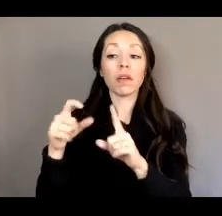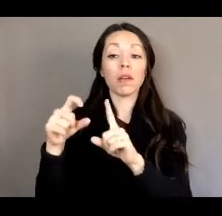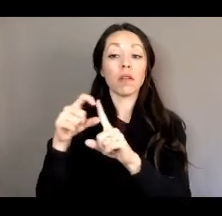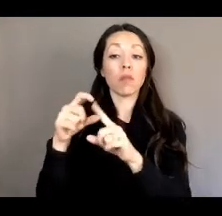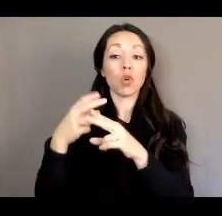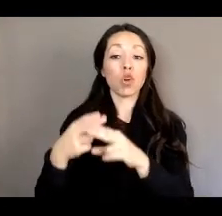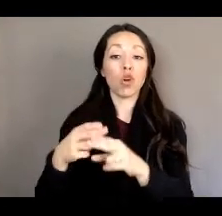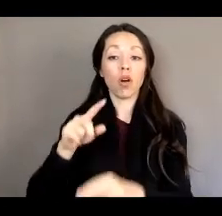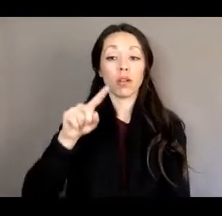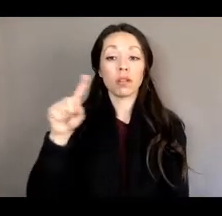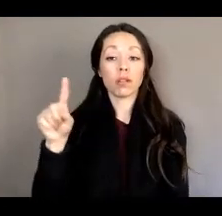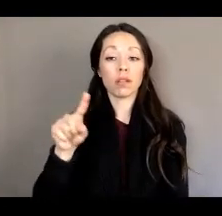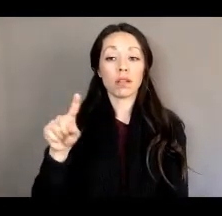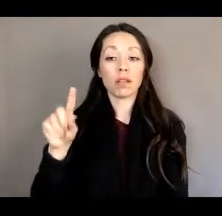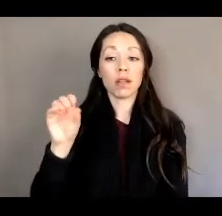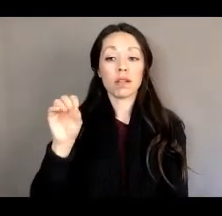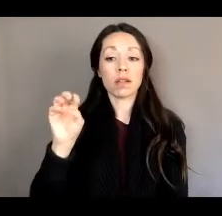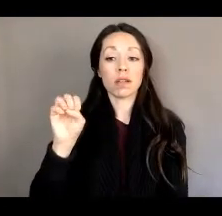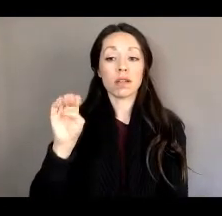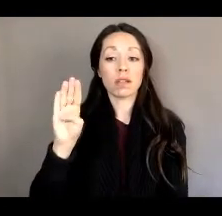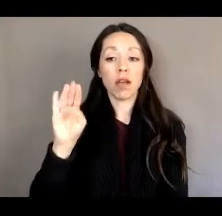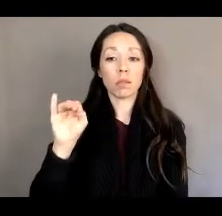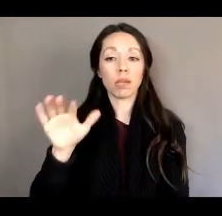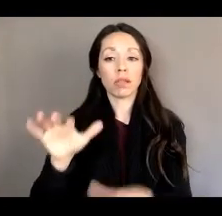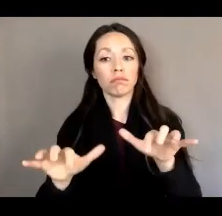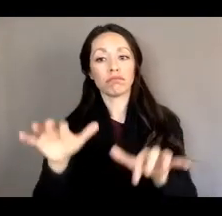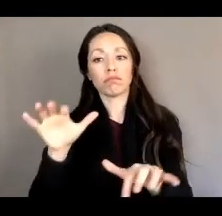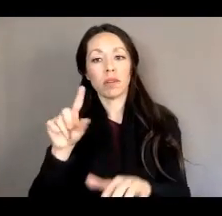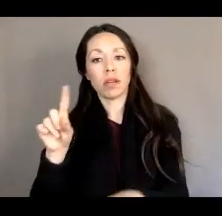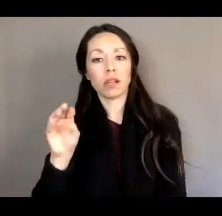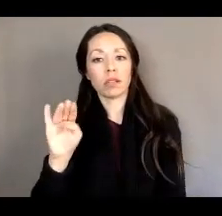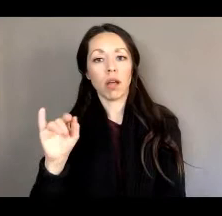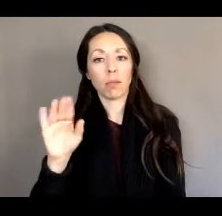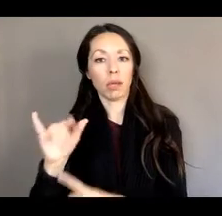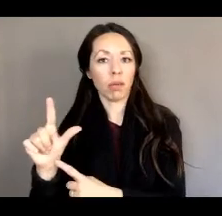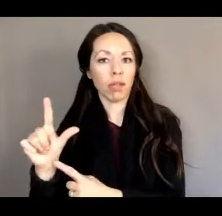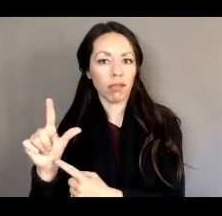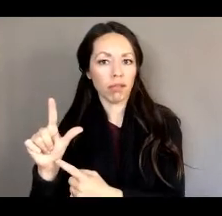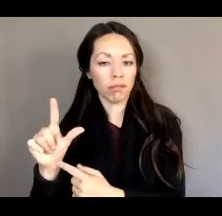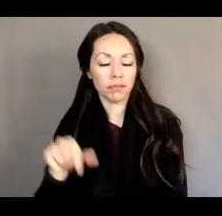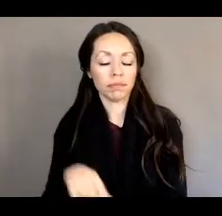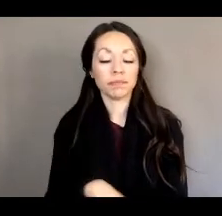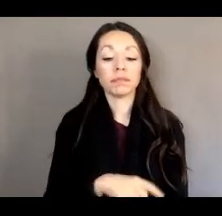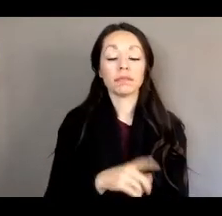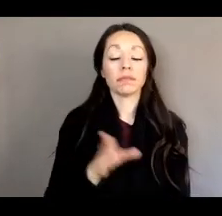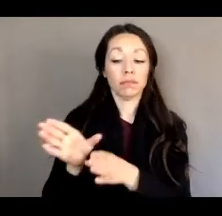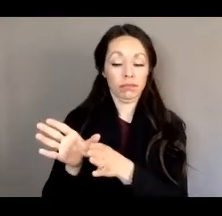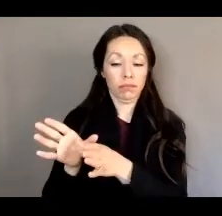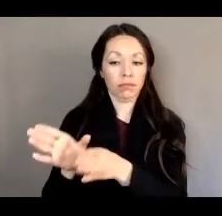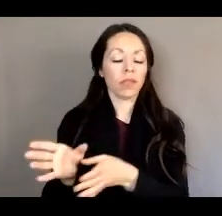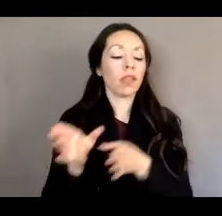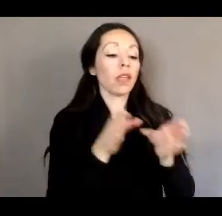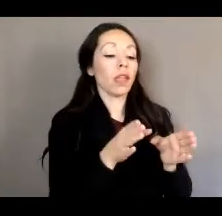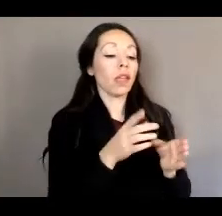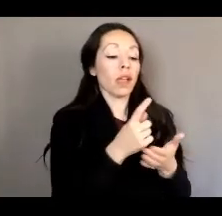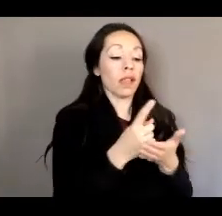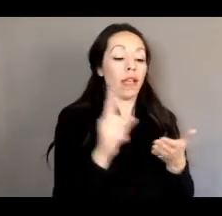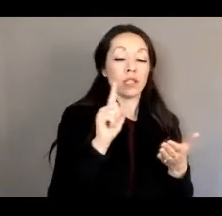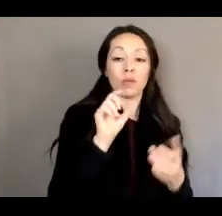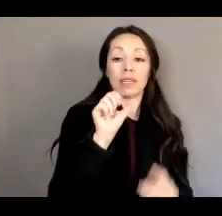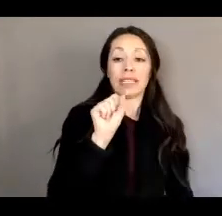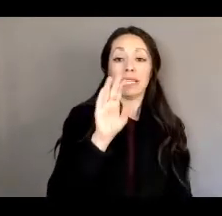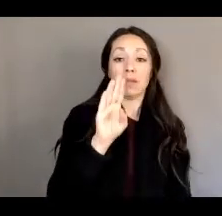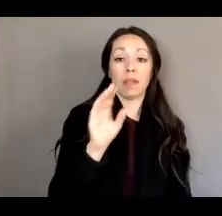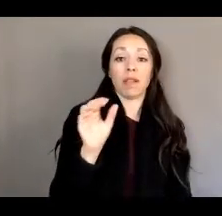Um, a week ago, Senate Bill 1069, which is a bill that we've